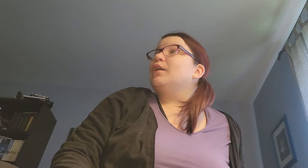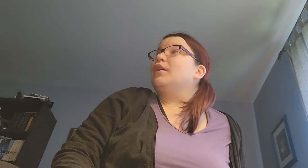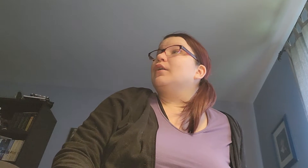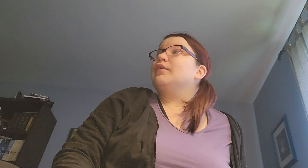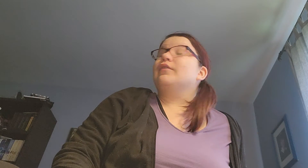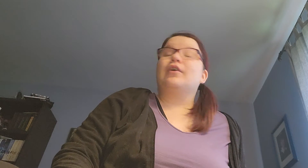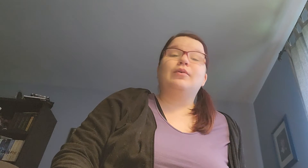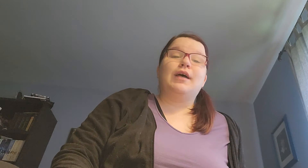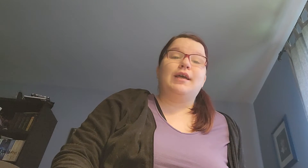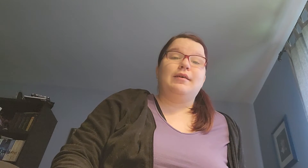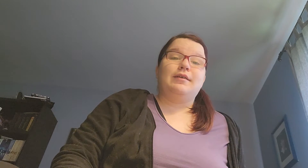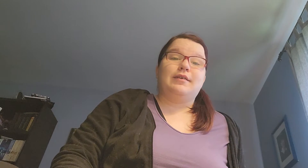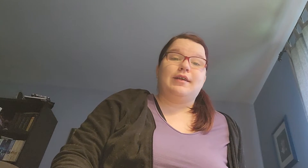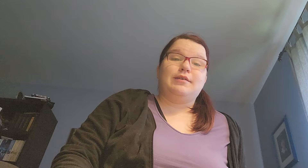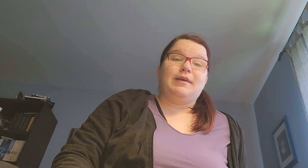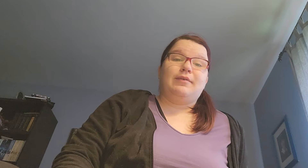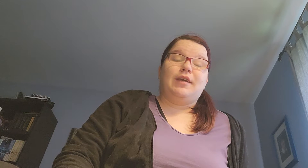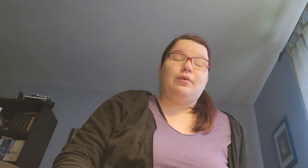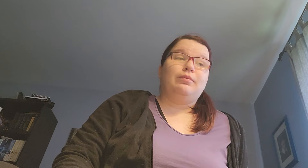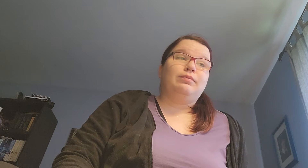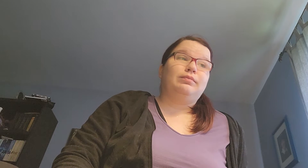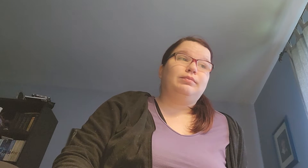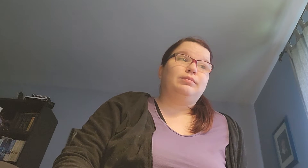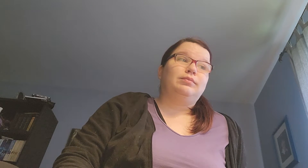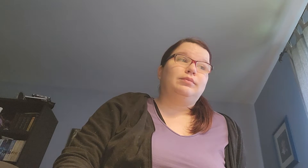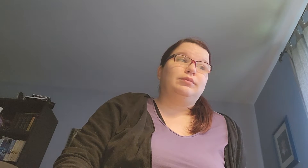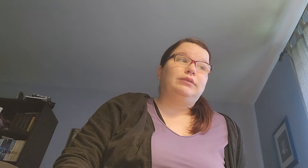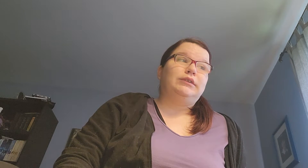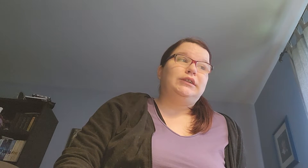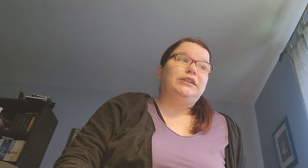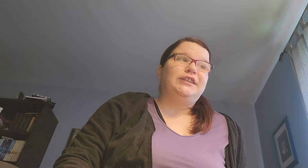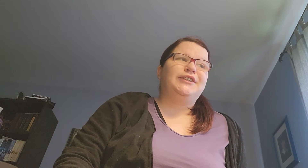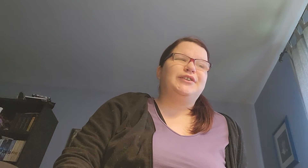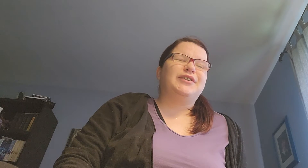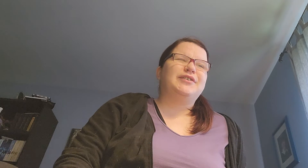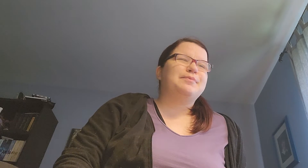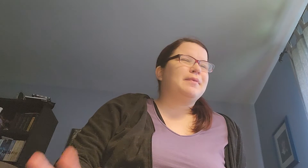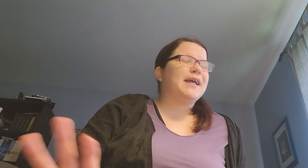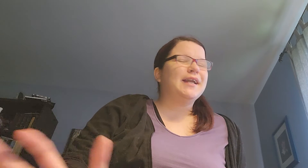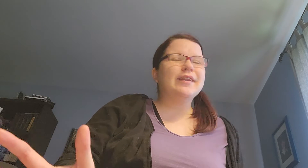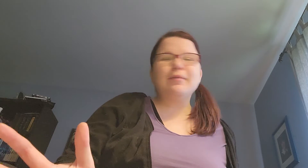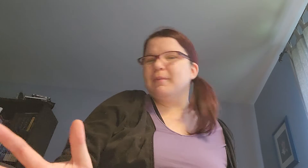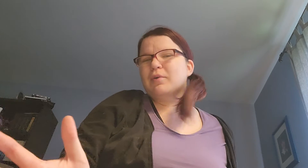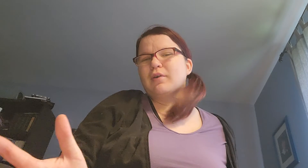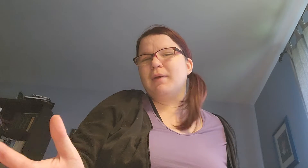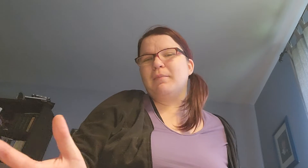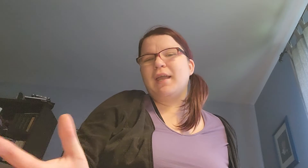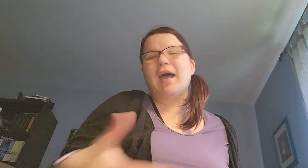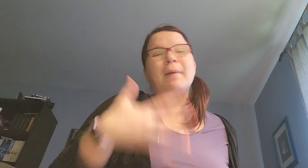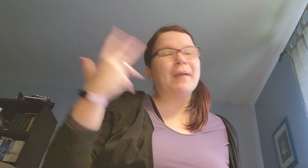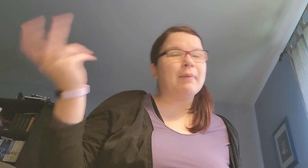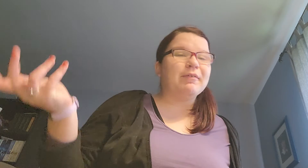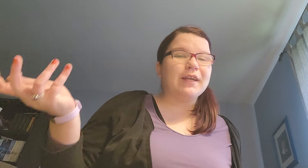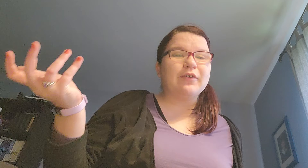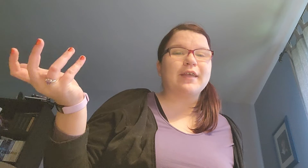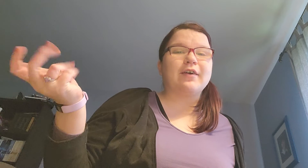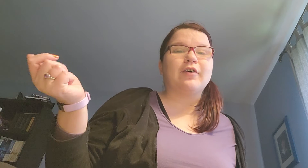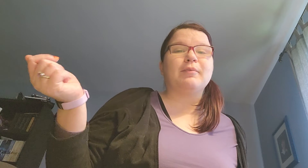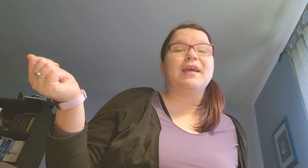Um... So I decided to make a video. Just to explain a little bit more about my upcoming videos that are going to be